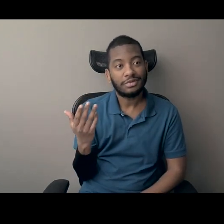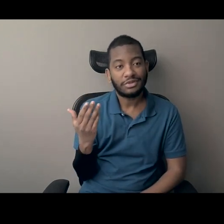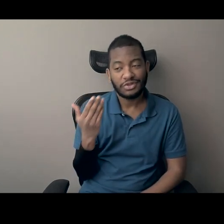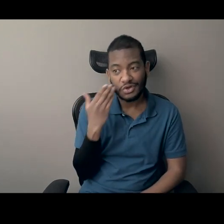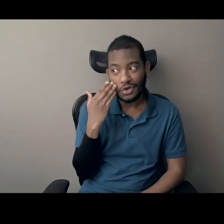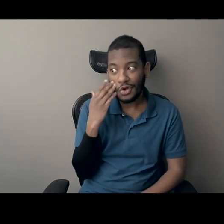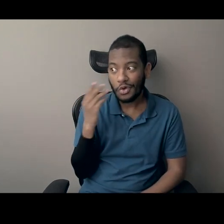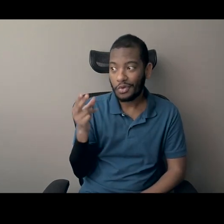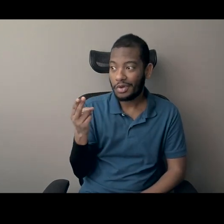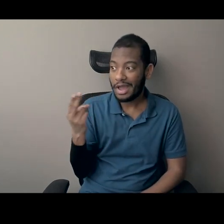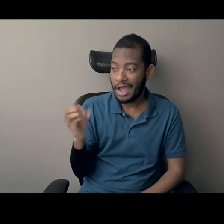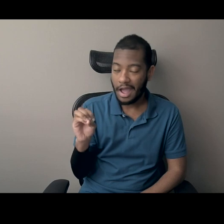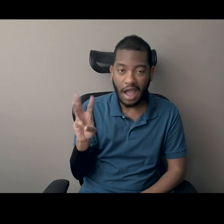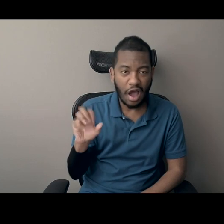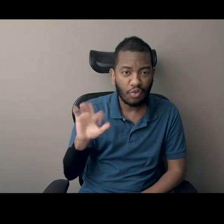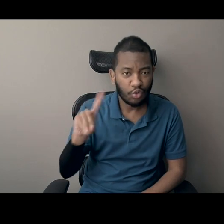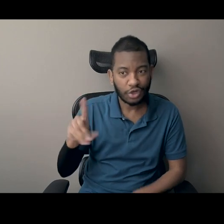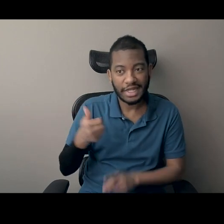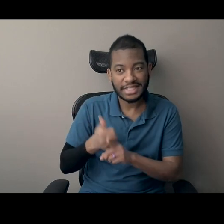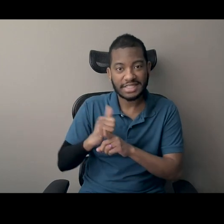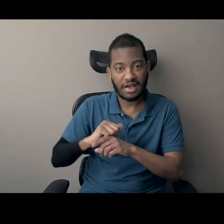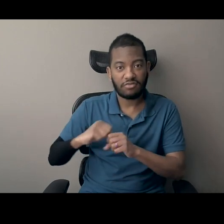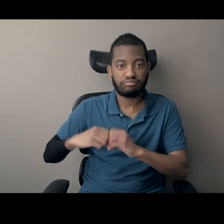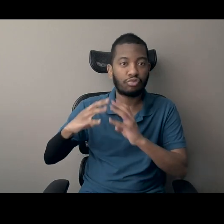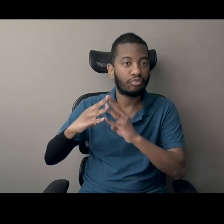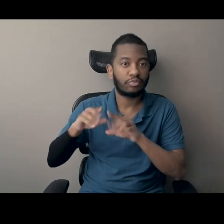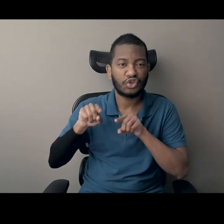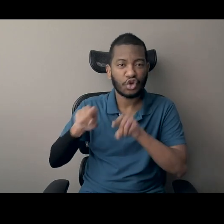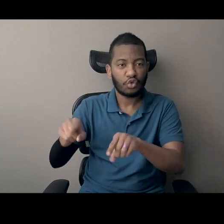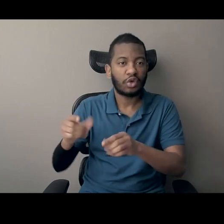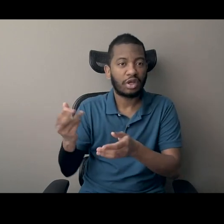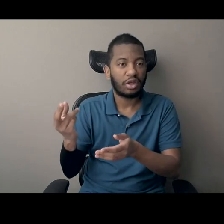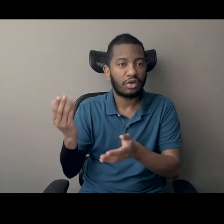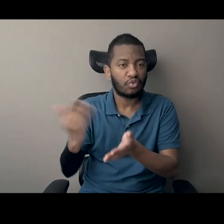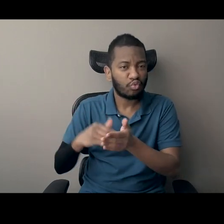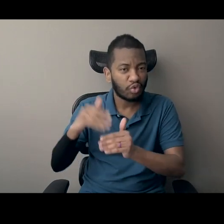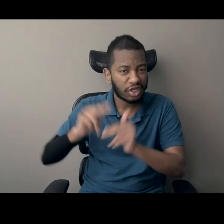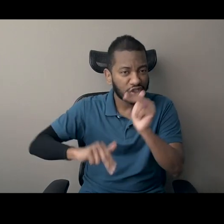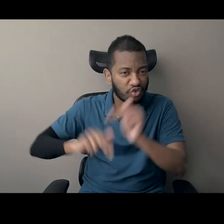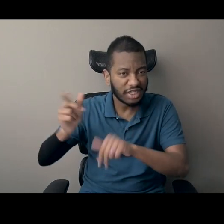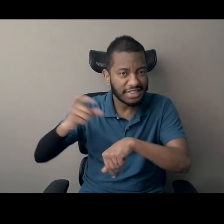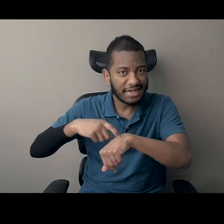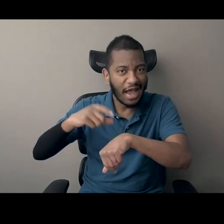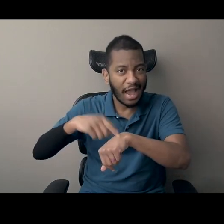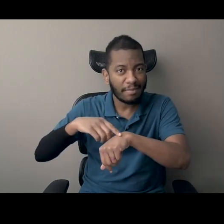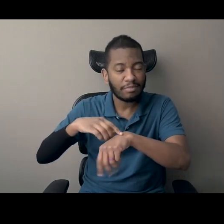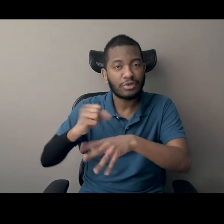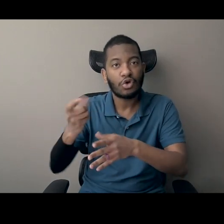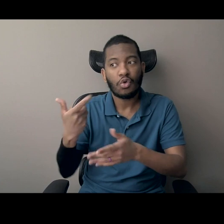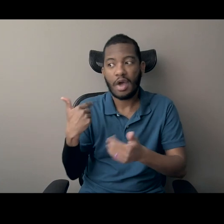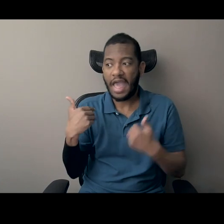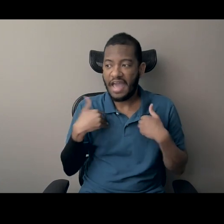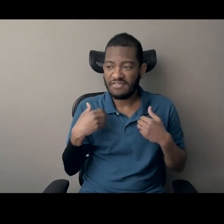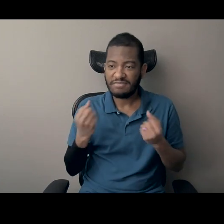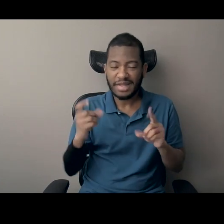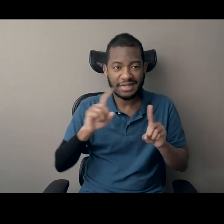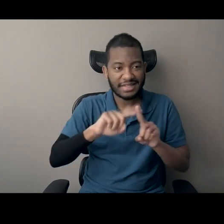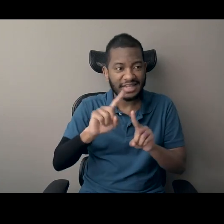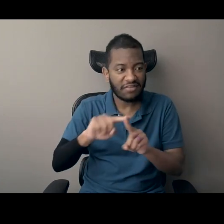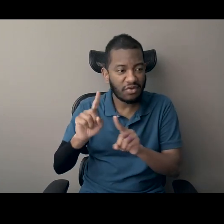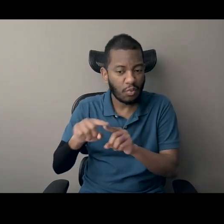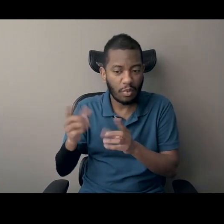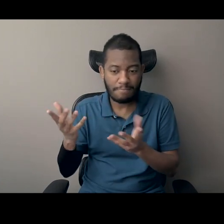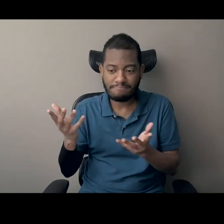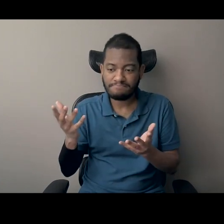in the reconstruction era. And so I had all of these, I had a lot of different touch points to the reconstruction era without